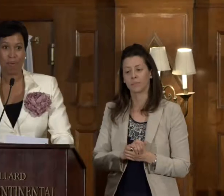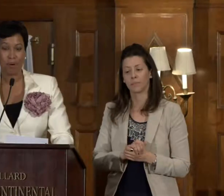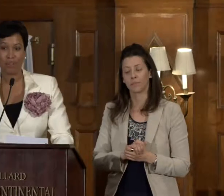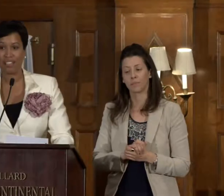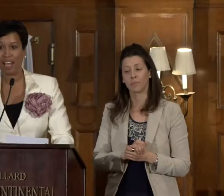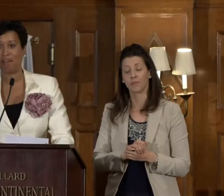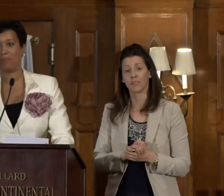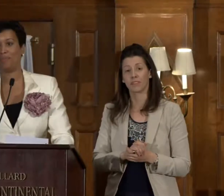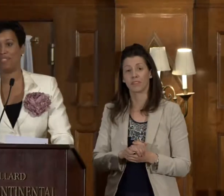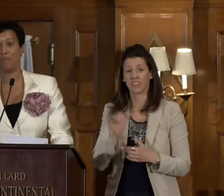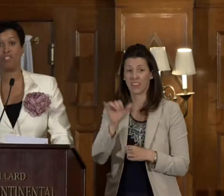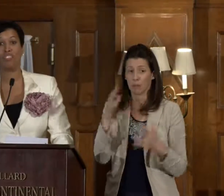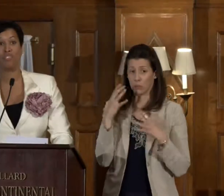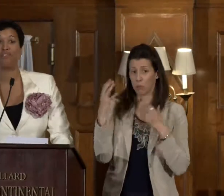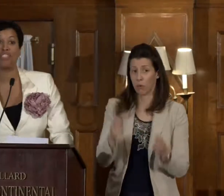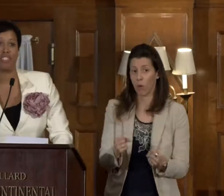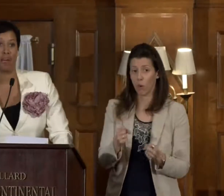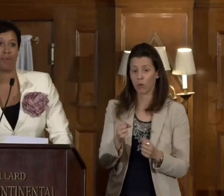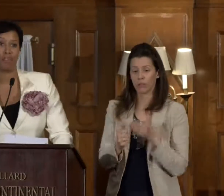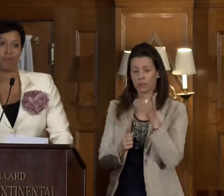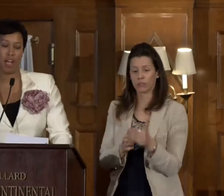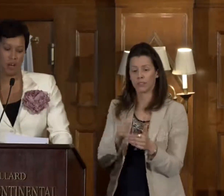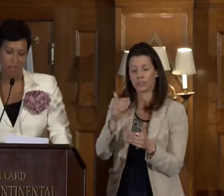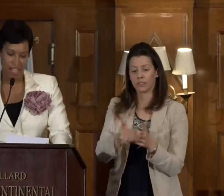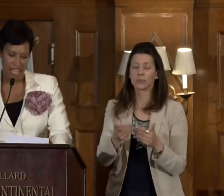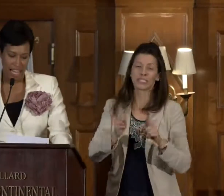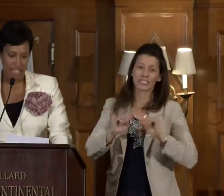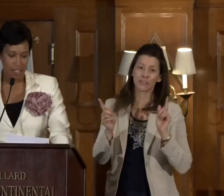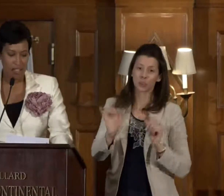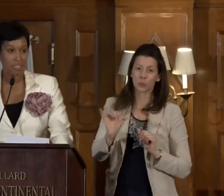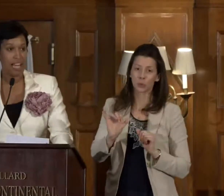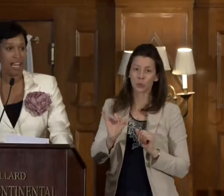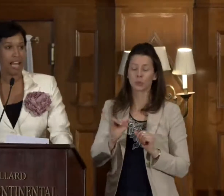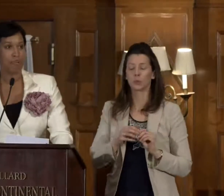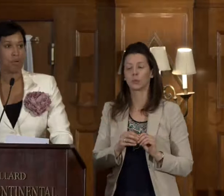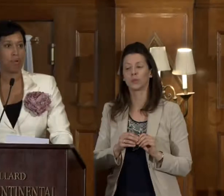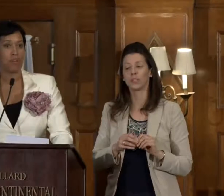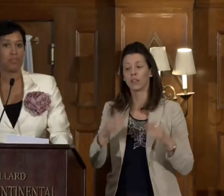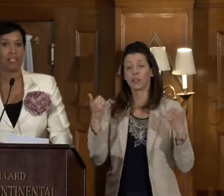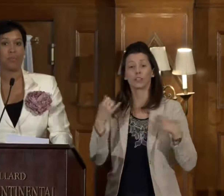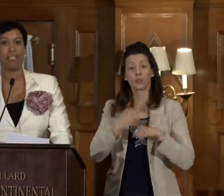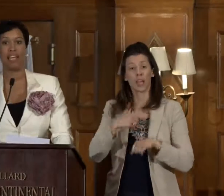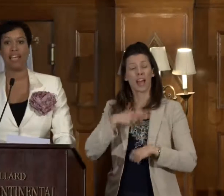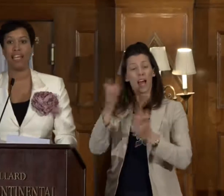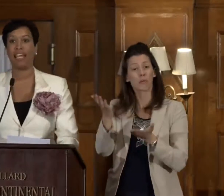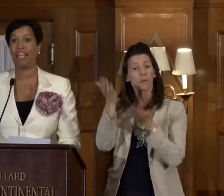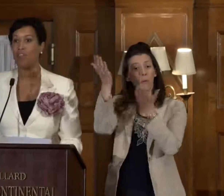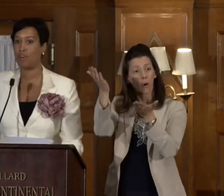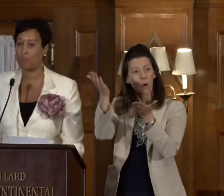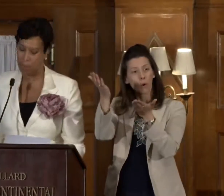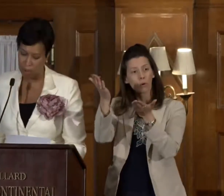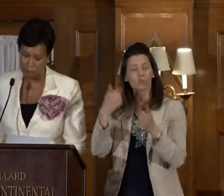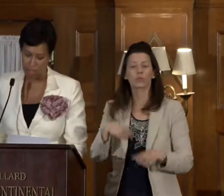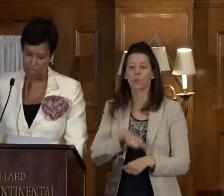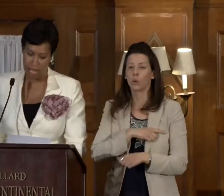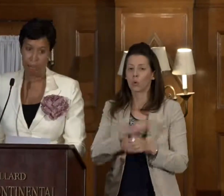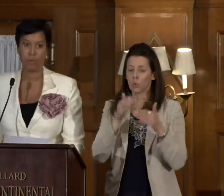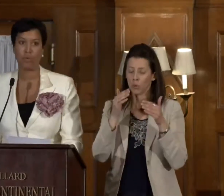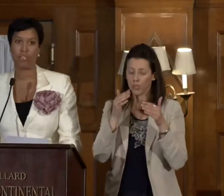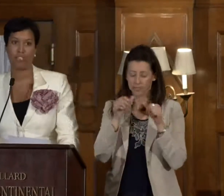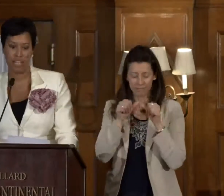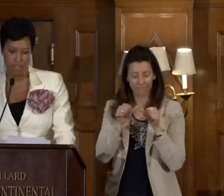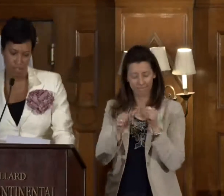That was a bold step. It was a different step as well. And so today I propose that we take another bold